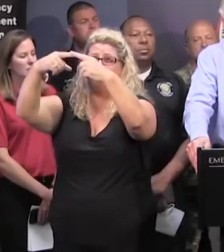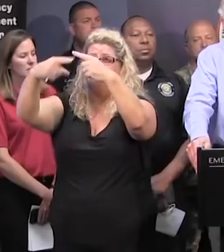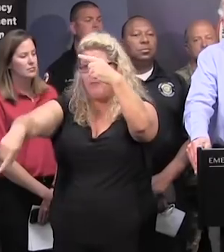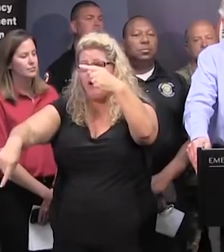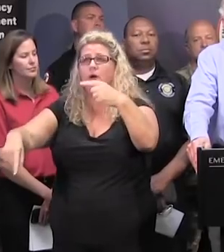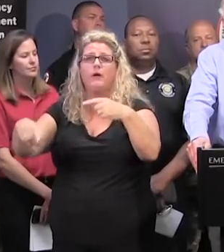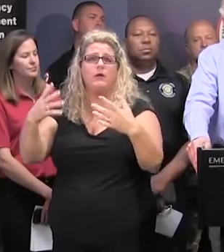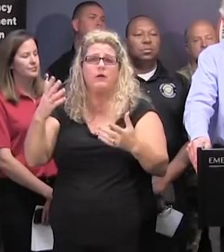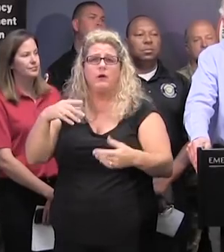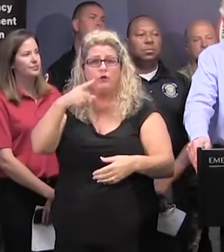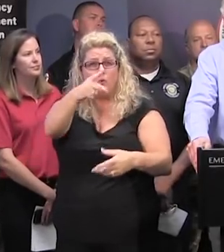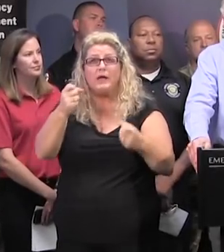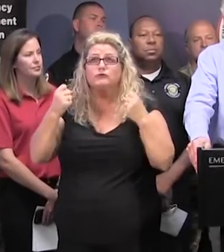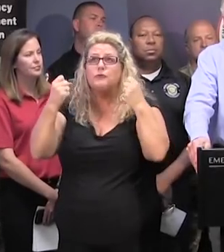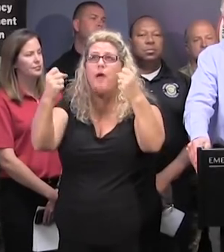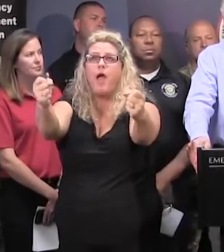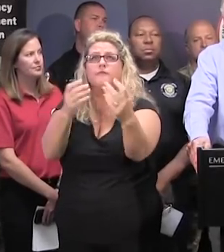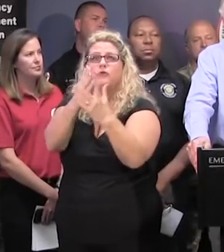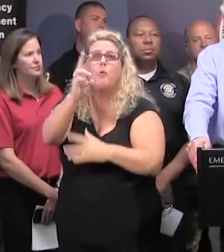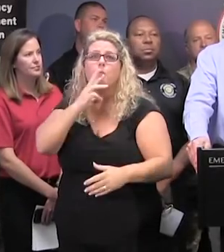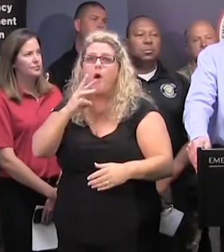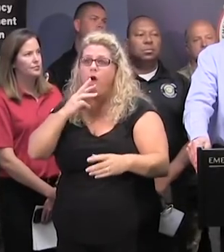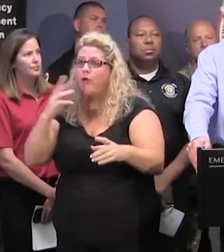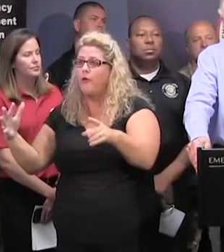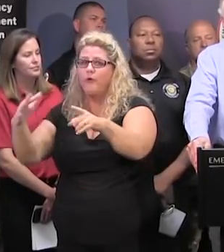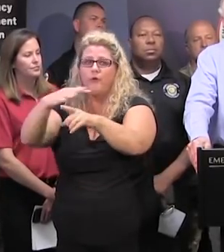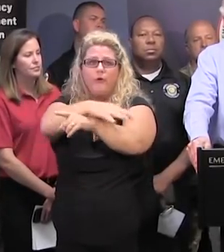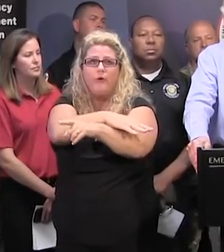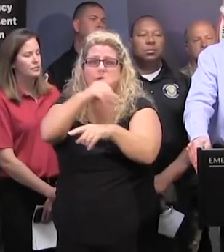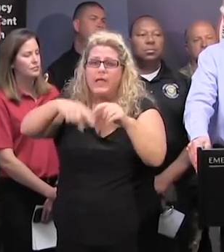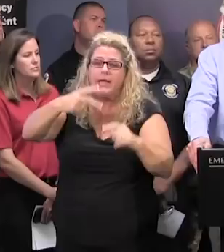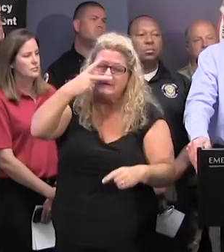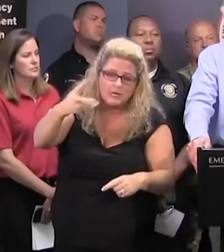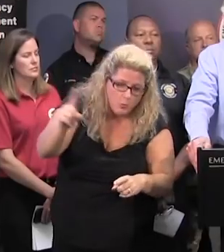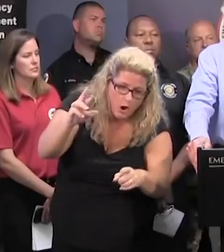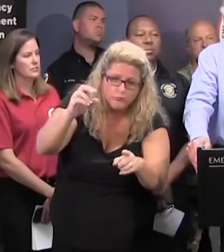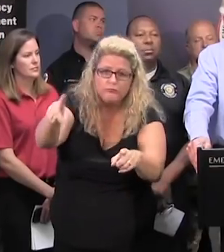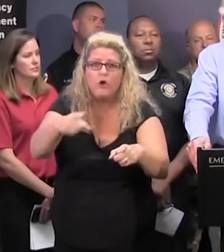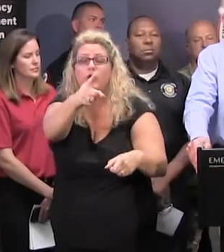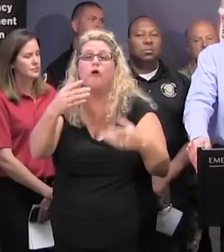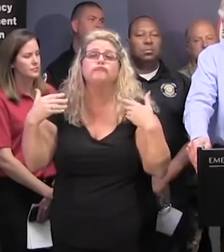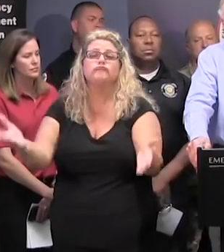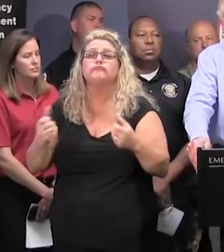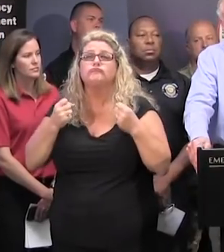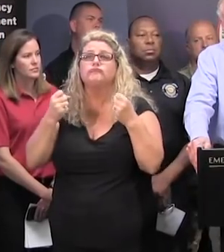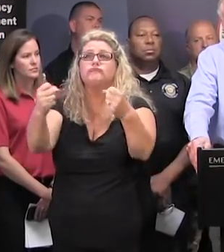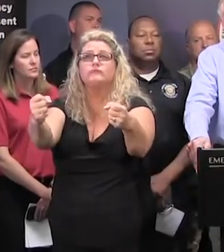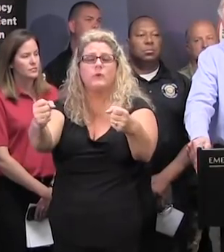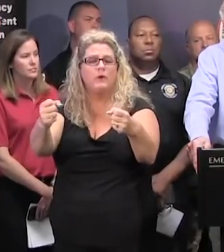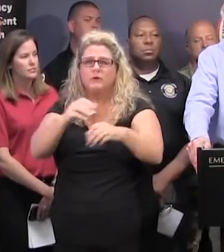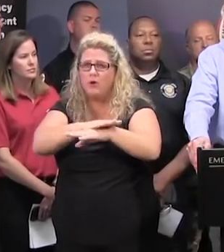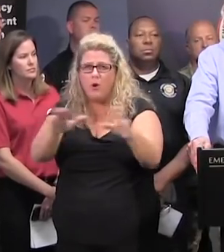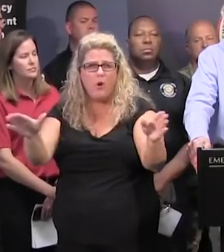Don't drive your car into a standing water on a road. There may be no road underneath that standing water. There may be a power line